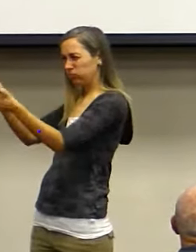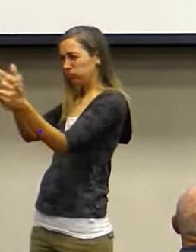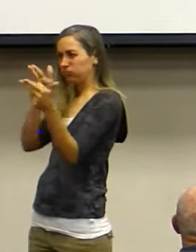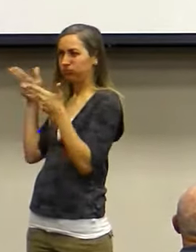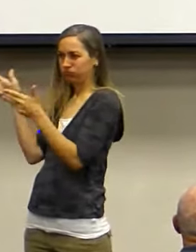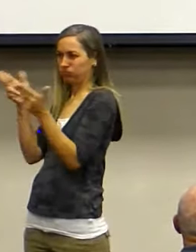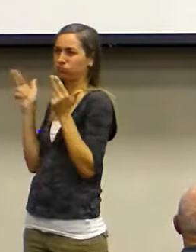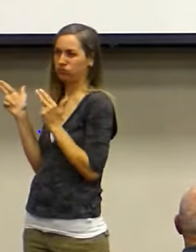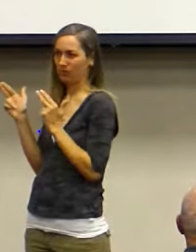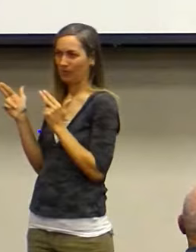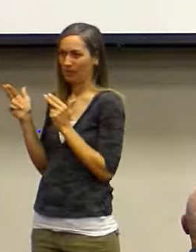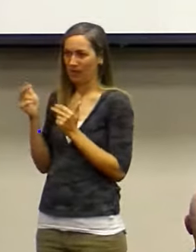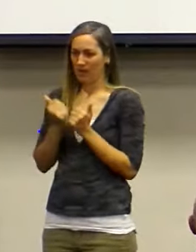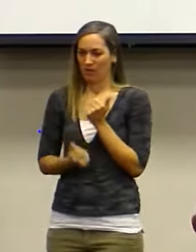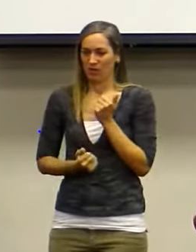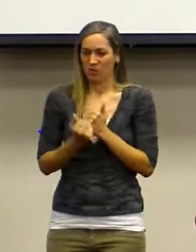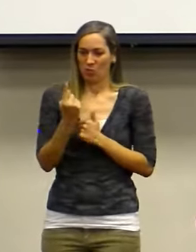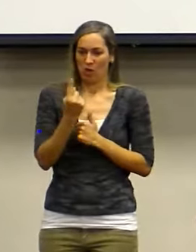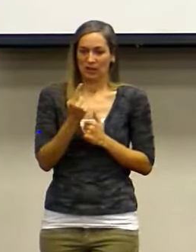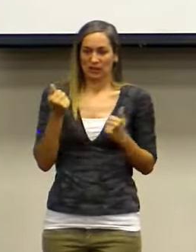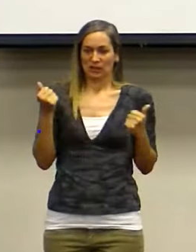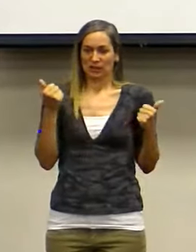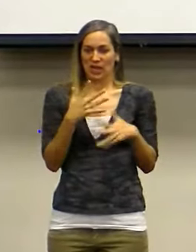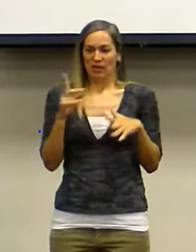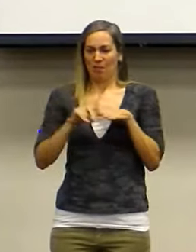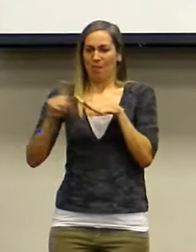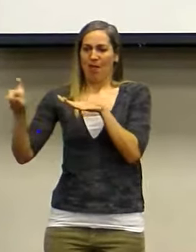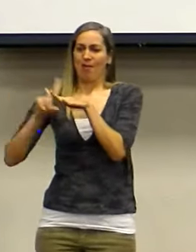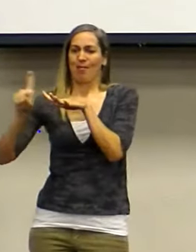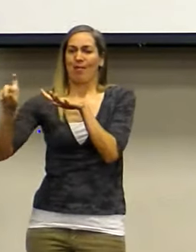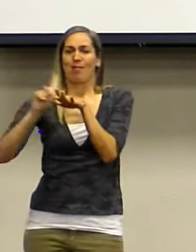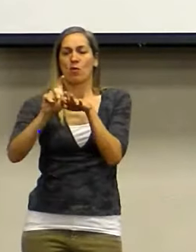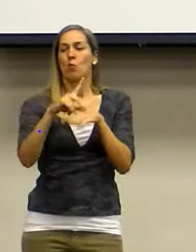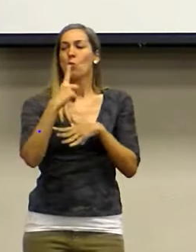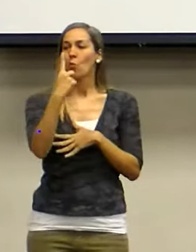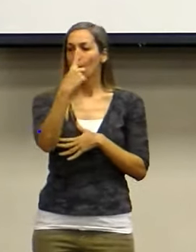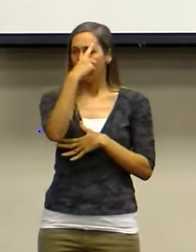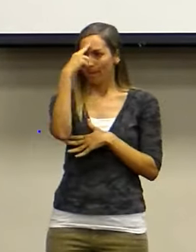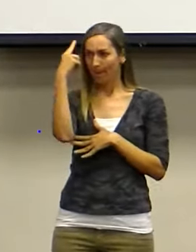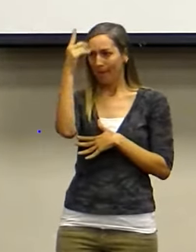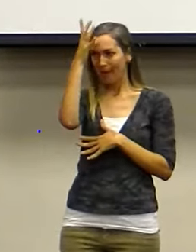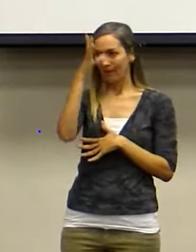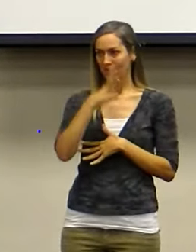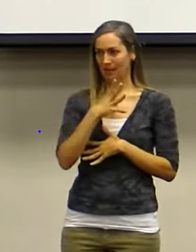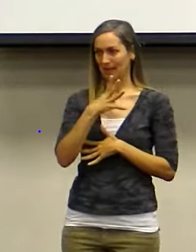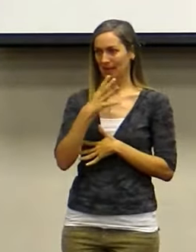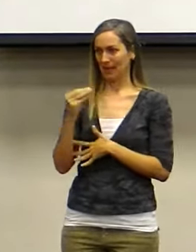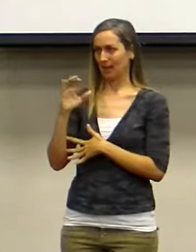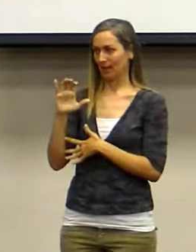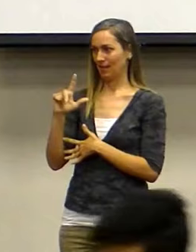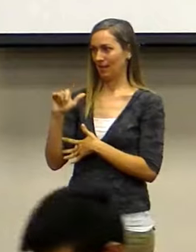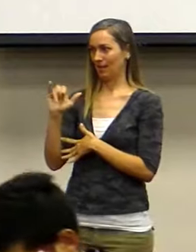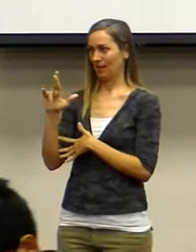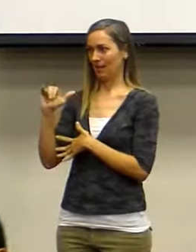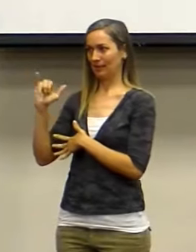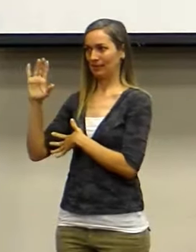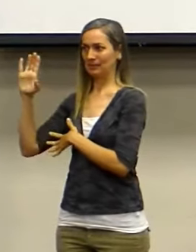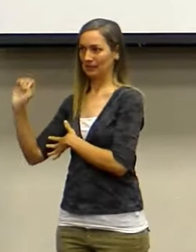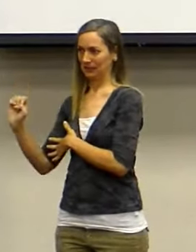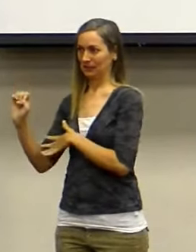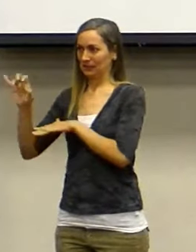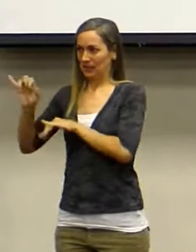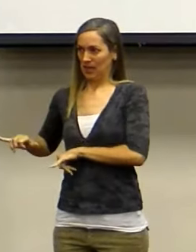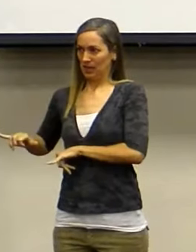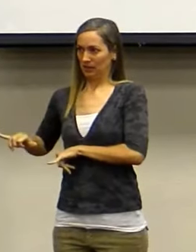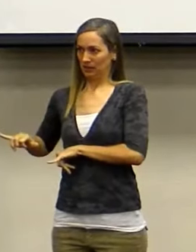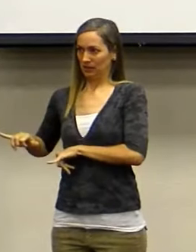They scared off everybody but one family, one black family and Clarence. The sad thing